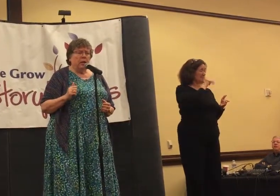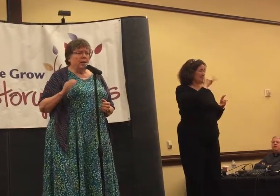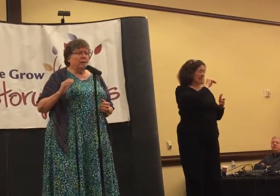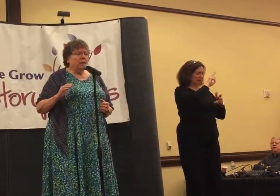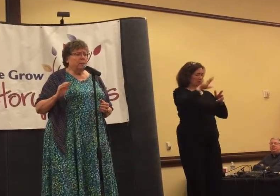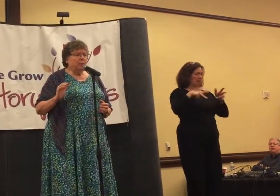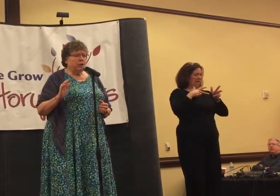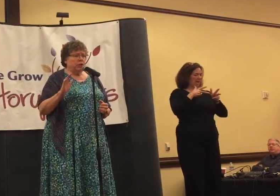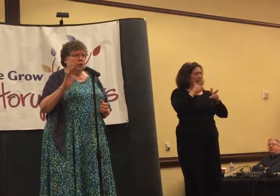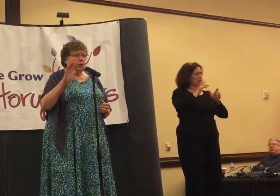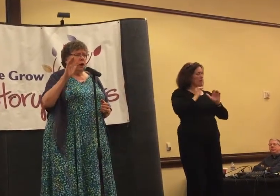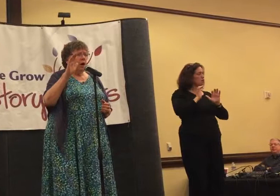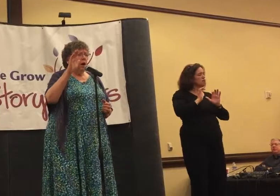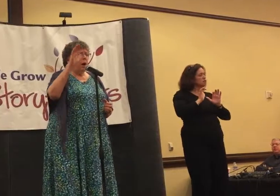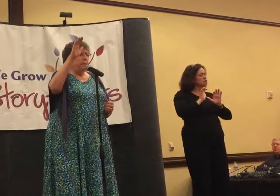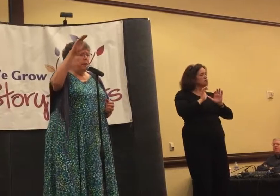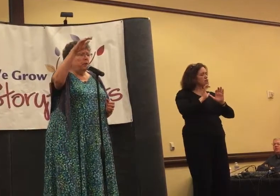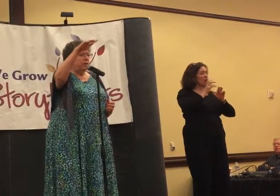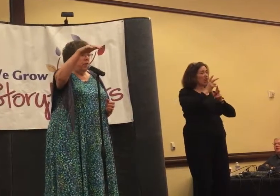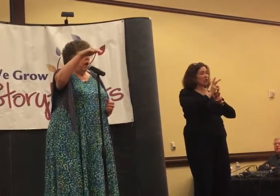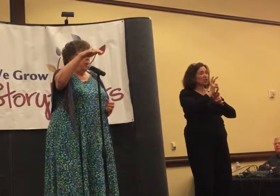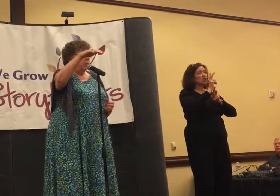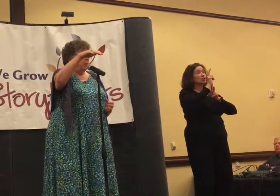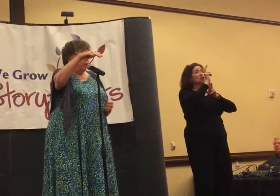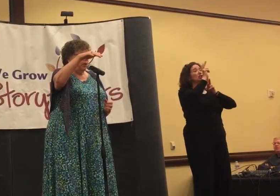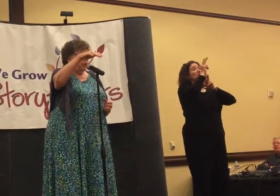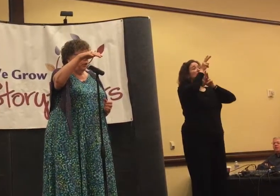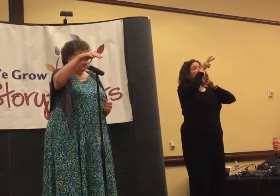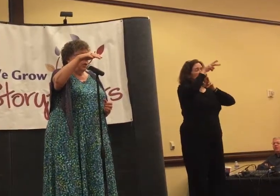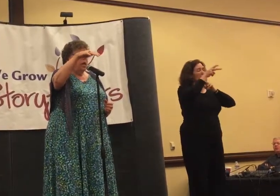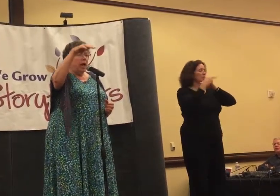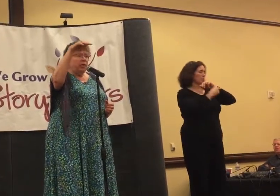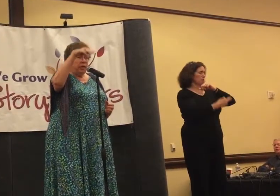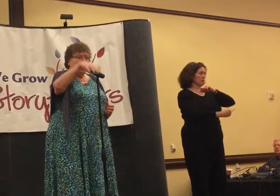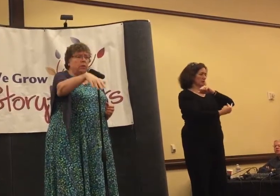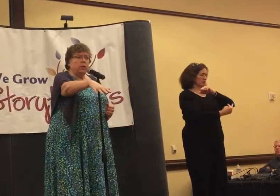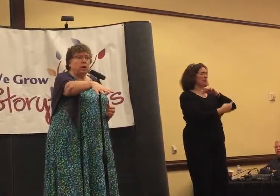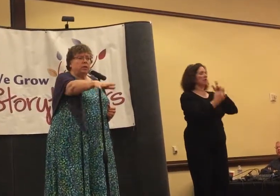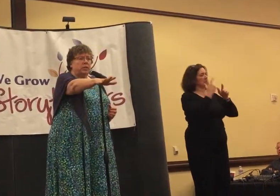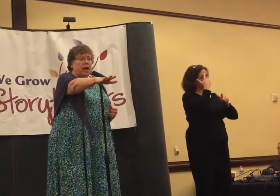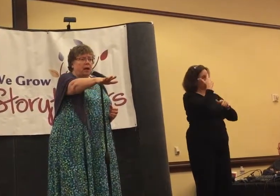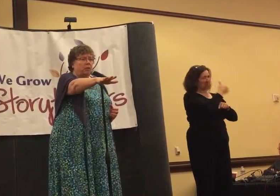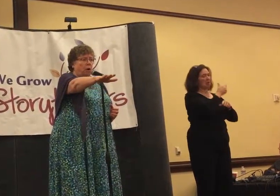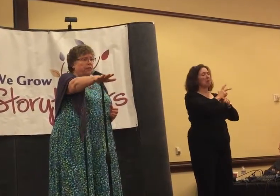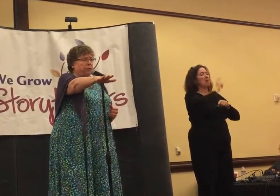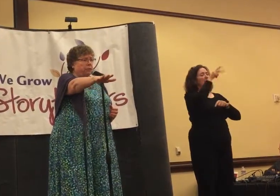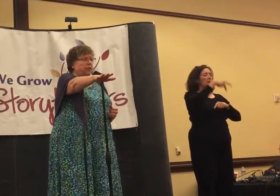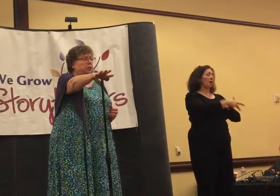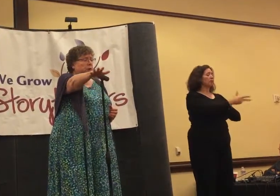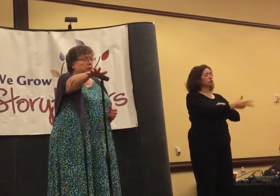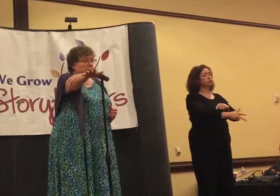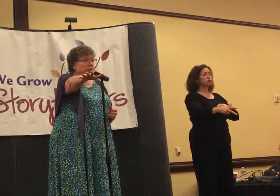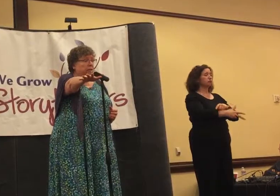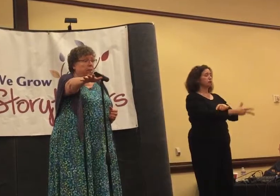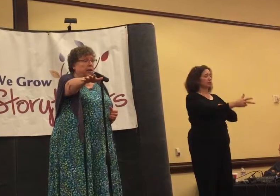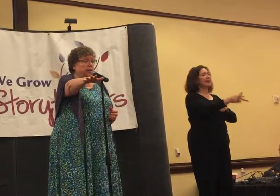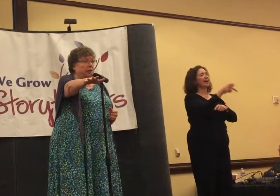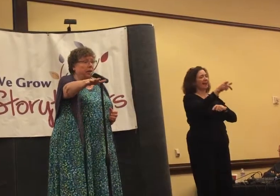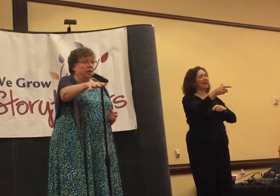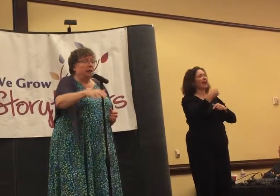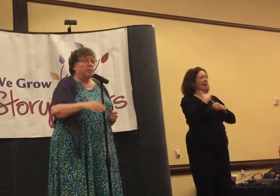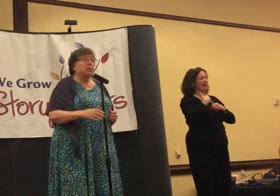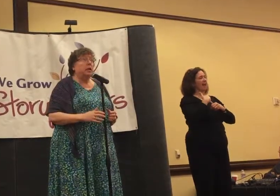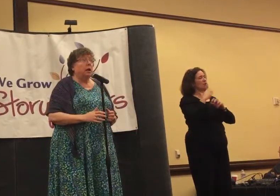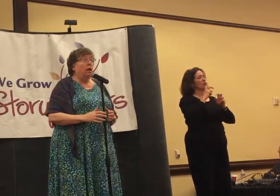you. Let me push your car up and over the hump of the bridge. And then you can coast down off the bridge to where there is a